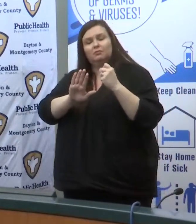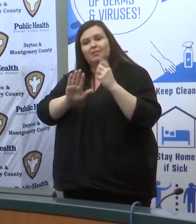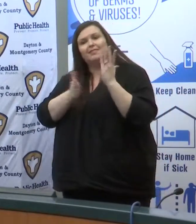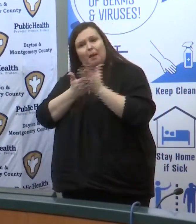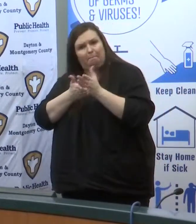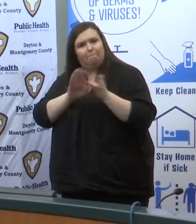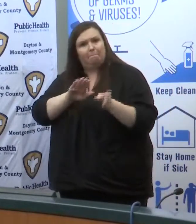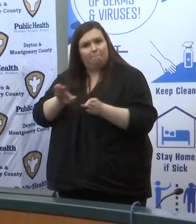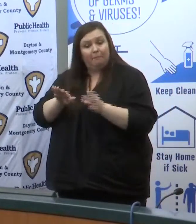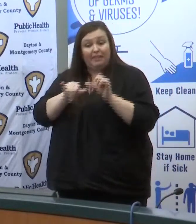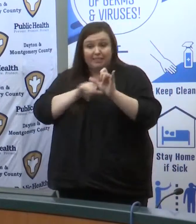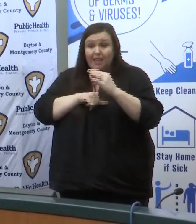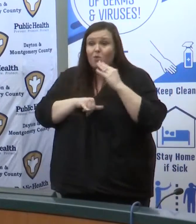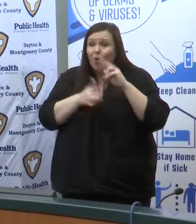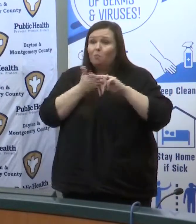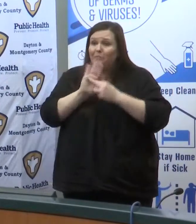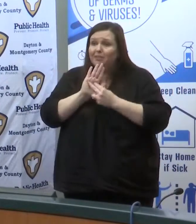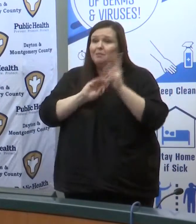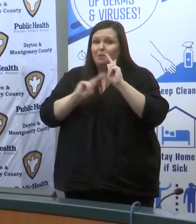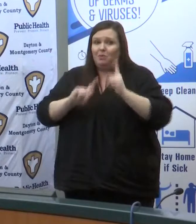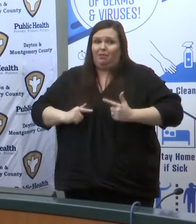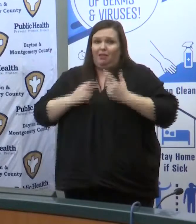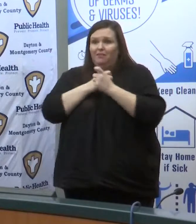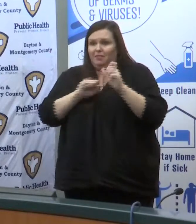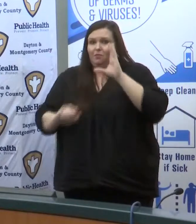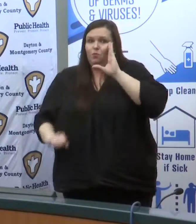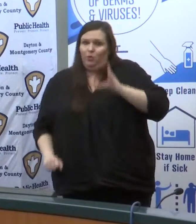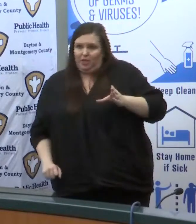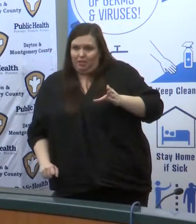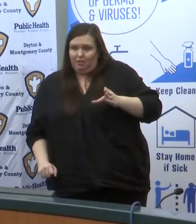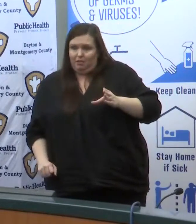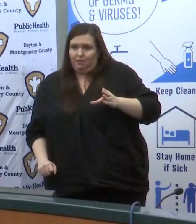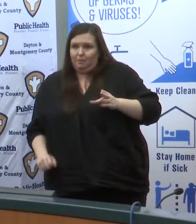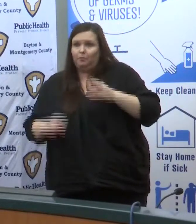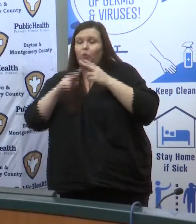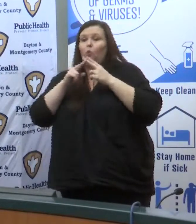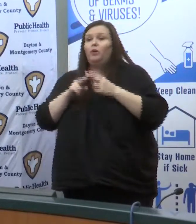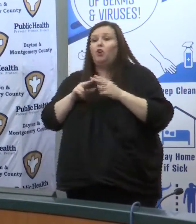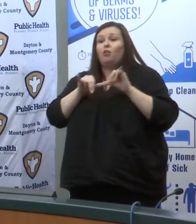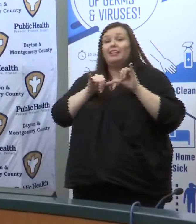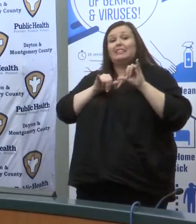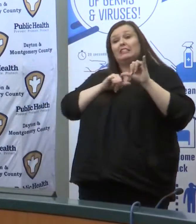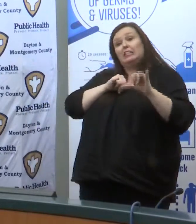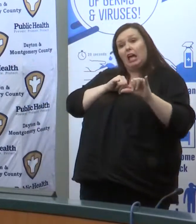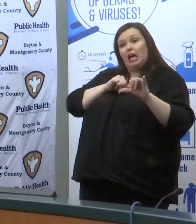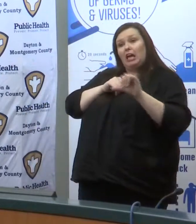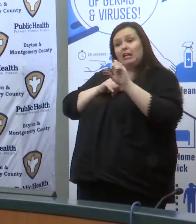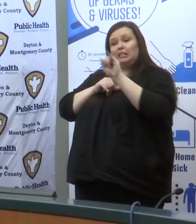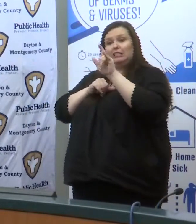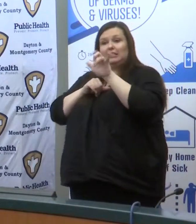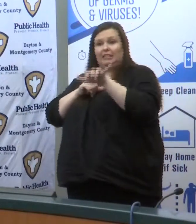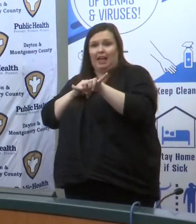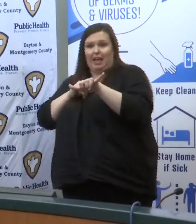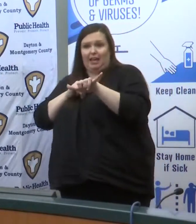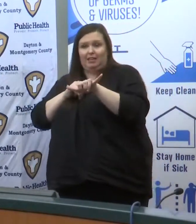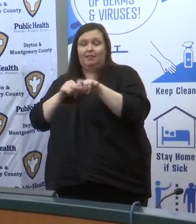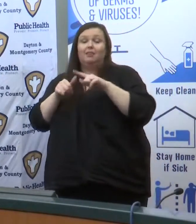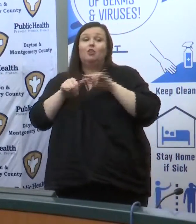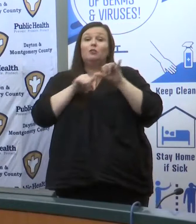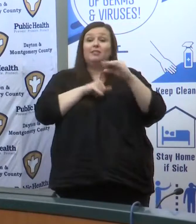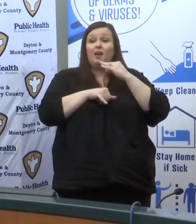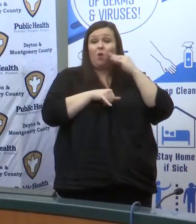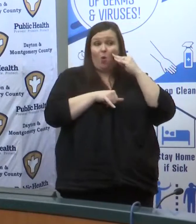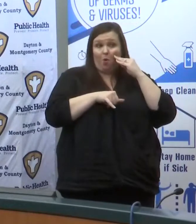saves lives we like to say stay and slay stay home stay apart slay the virus